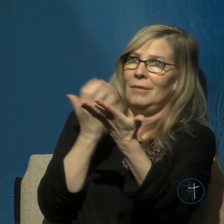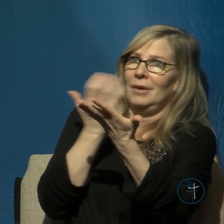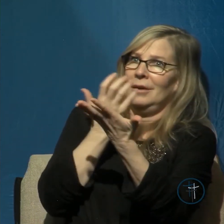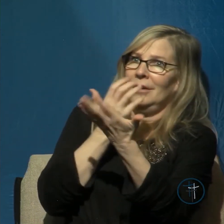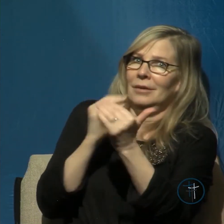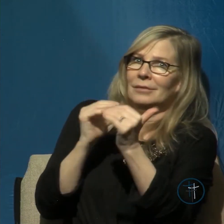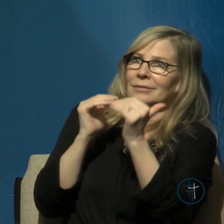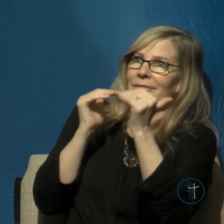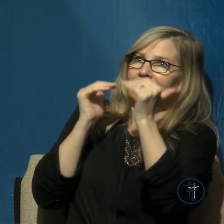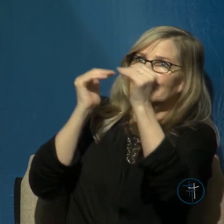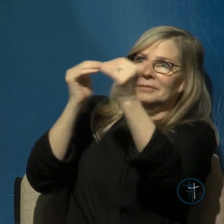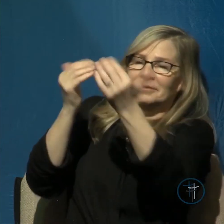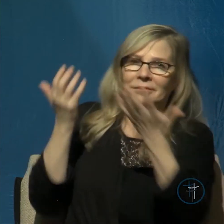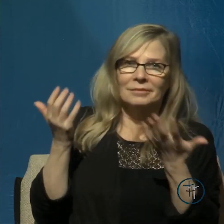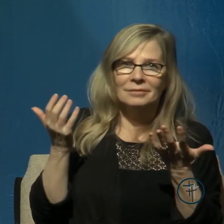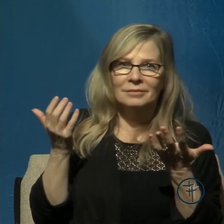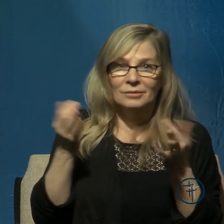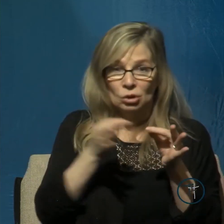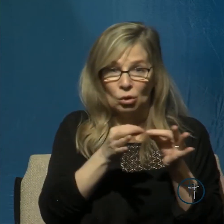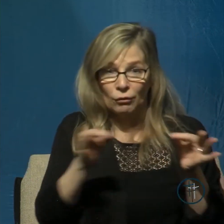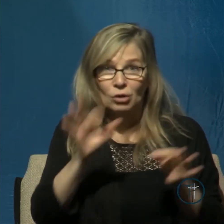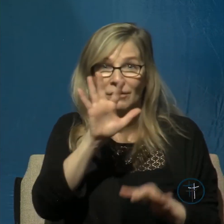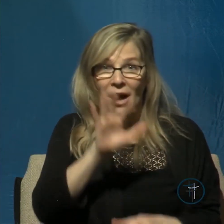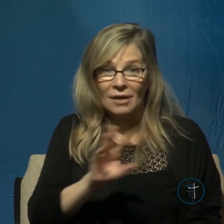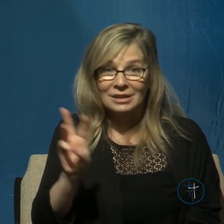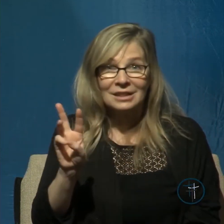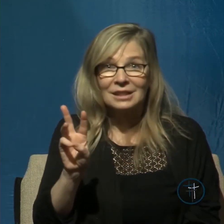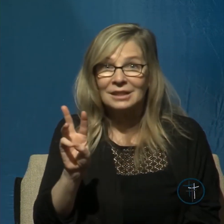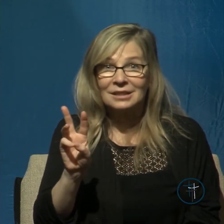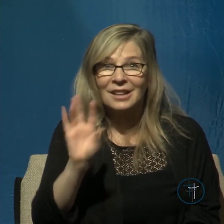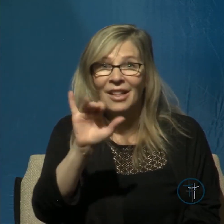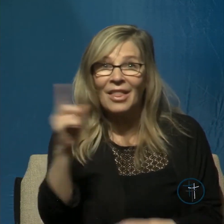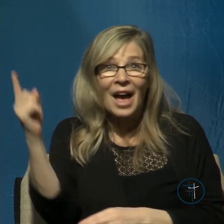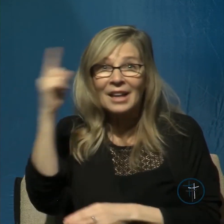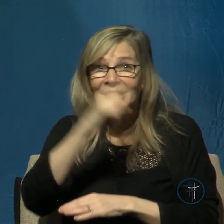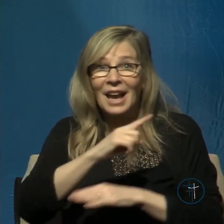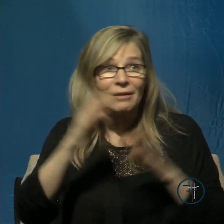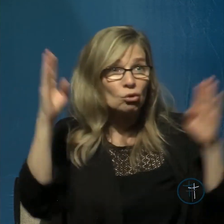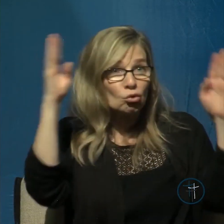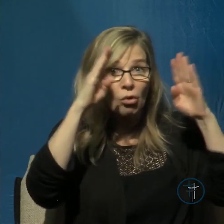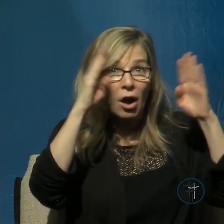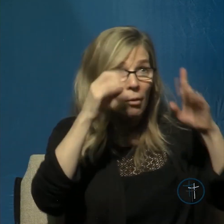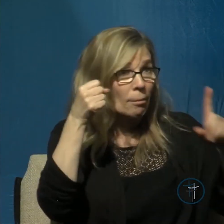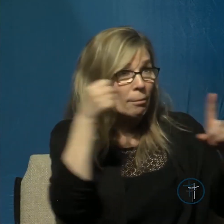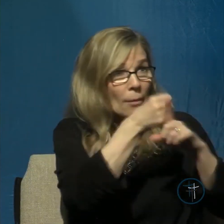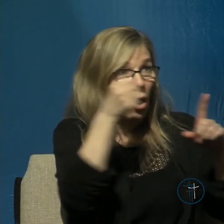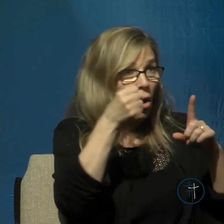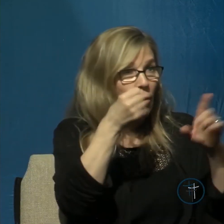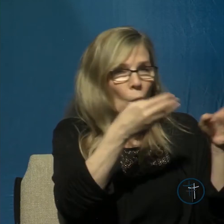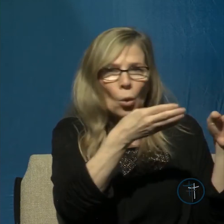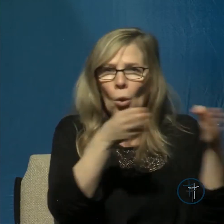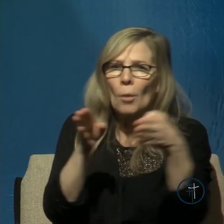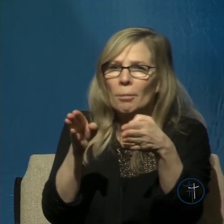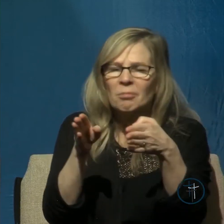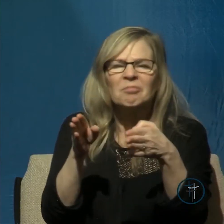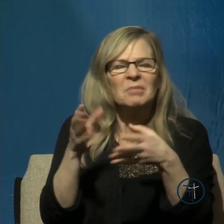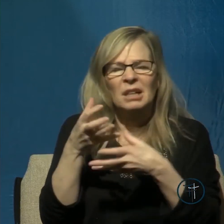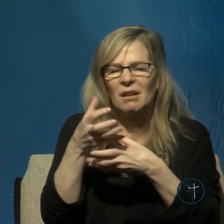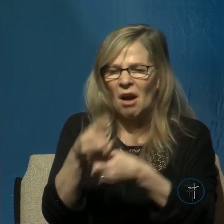that's why he says in verses five and six that when the day of trouble comes he's confident that God will conceal him and hide him and